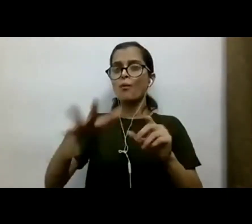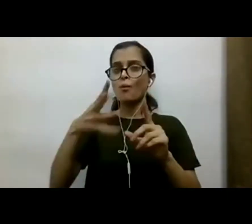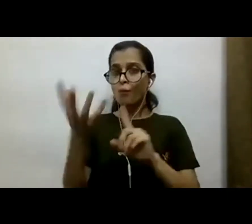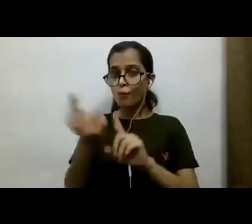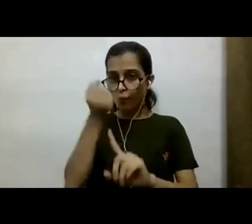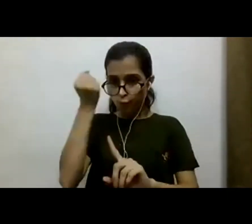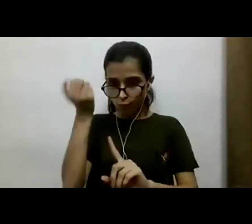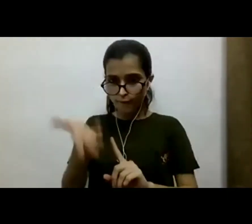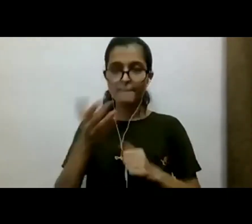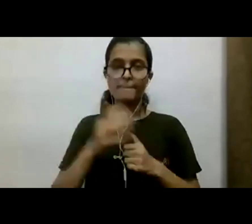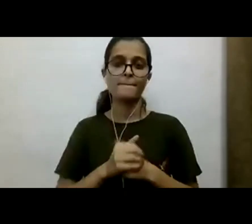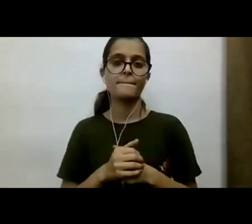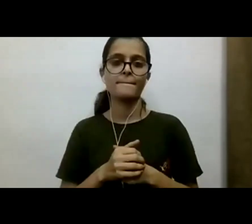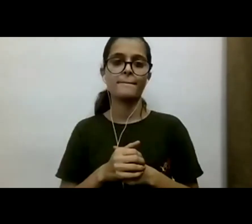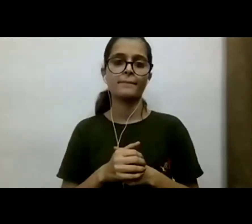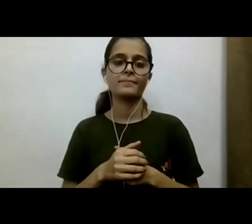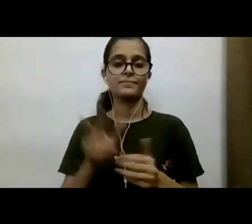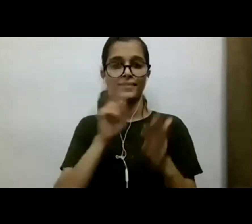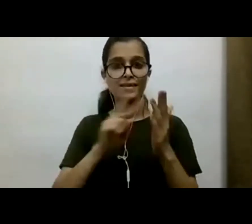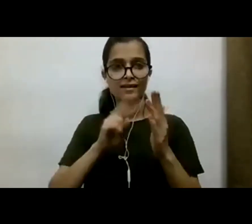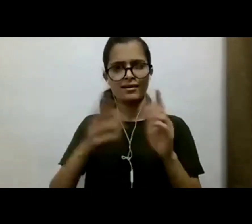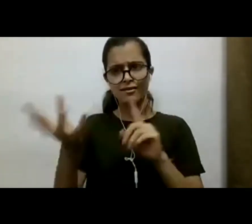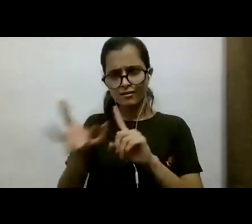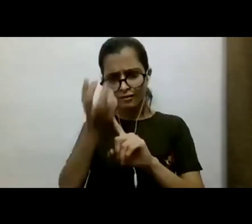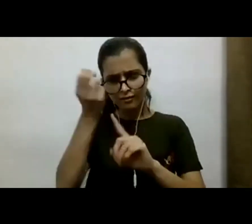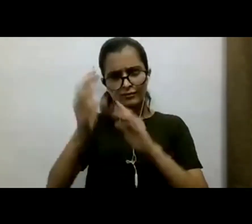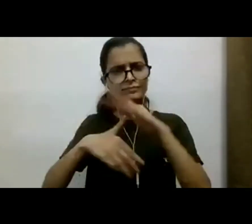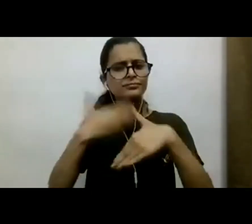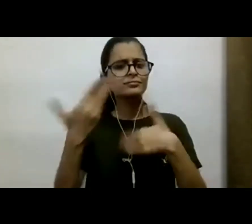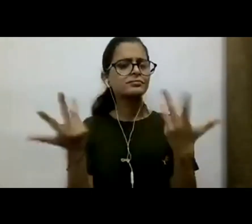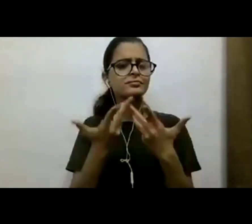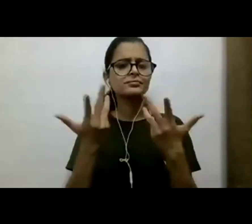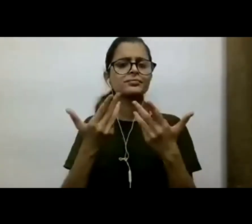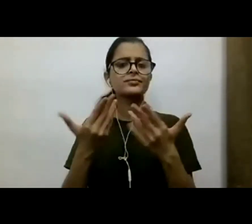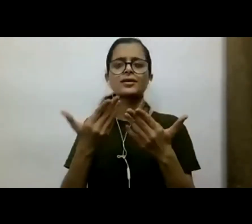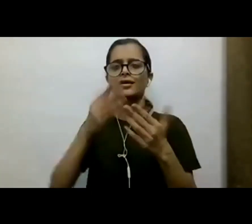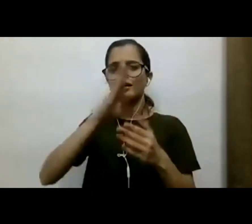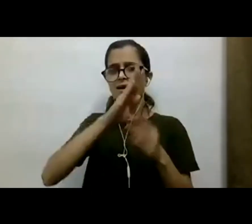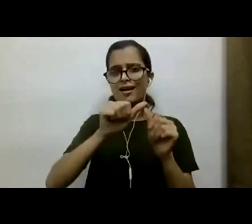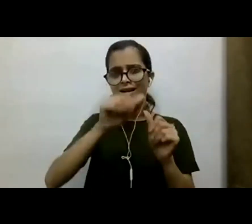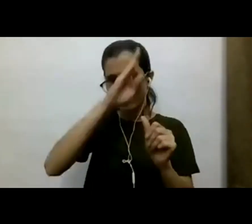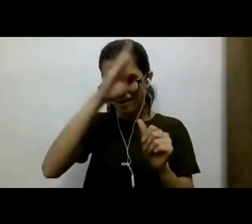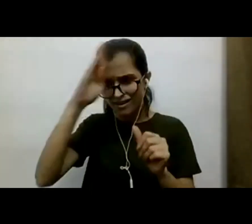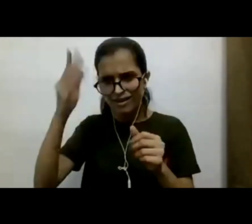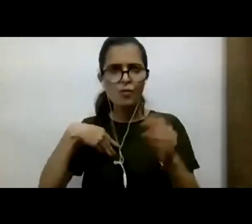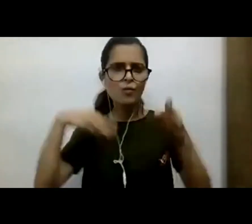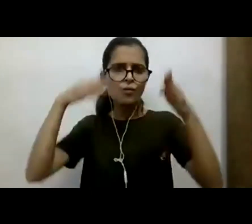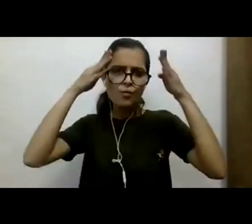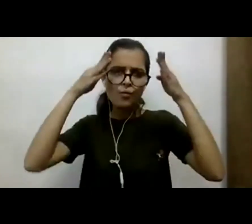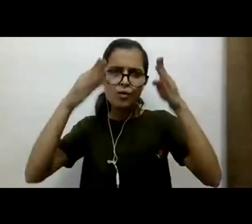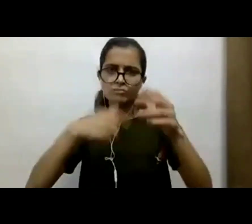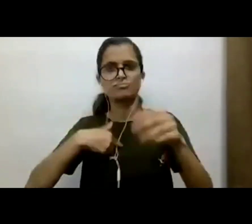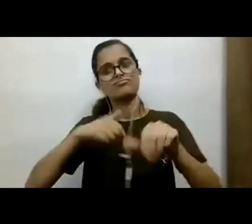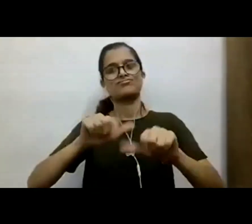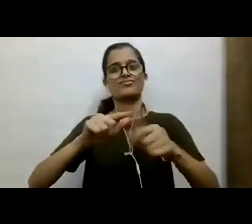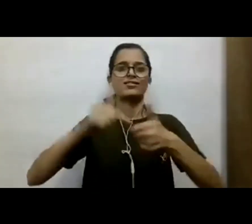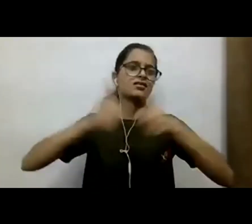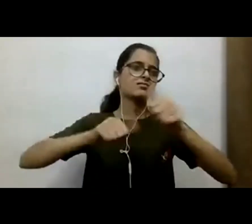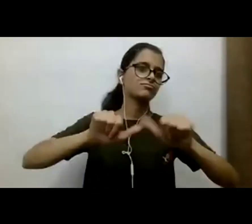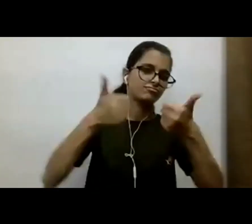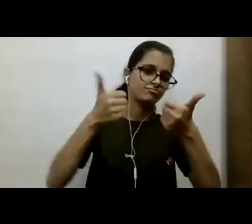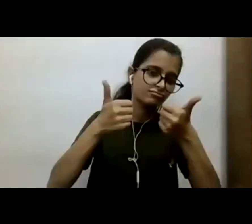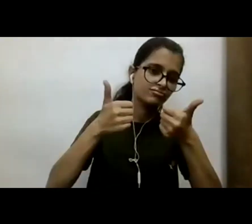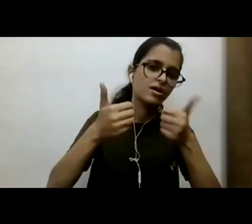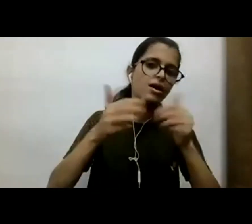when as children, academically, everyone was focused saying, okay, we have to clear the exams. Yes, education is important.